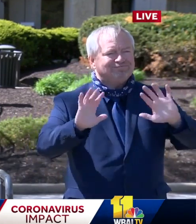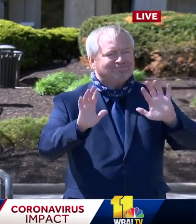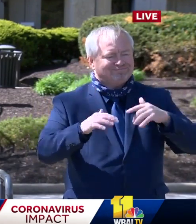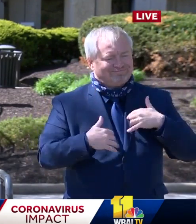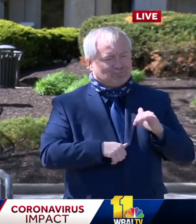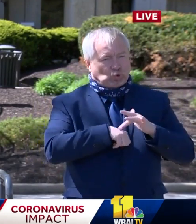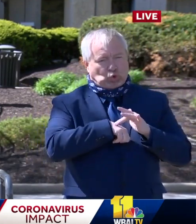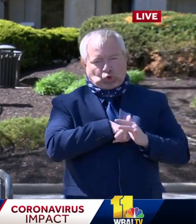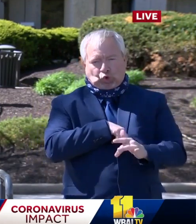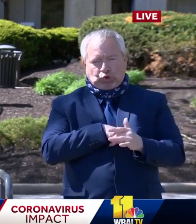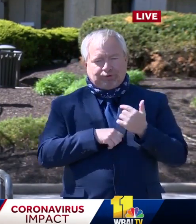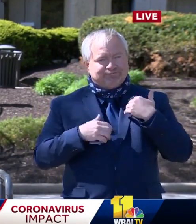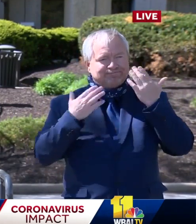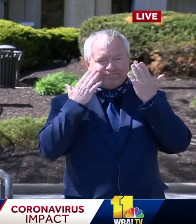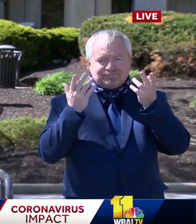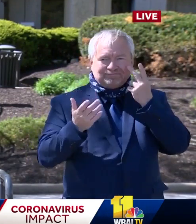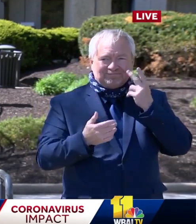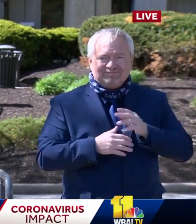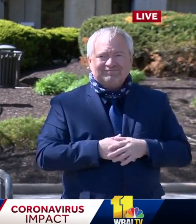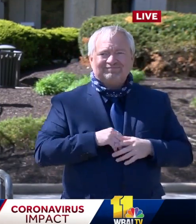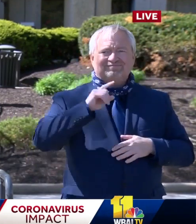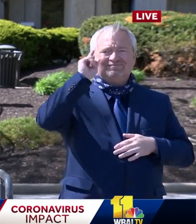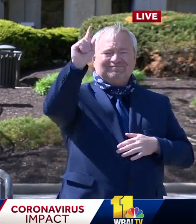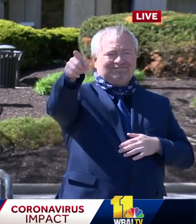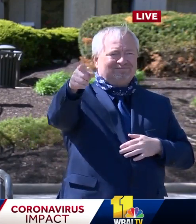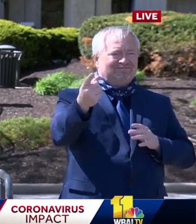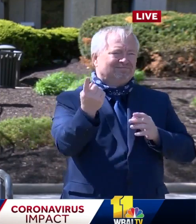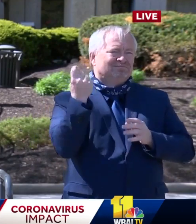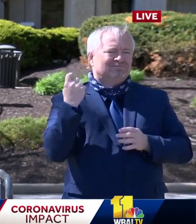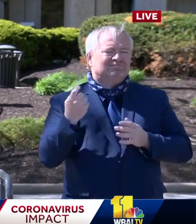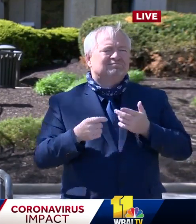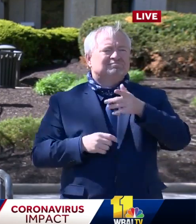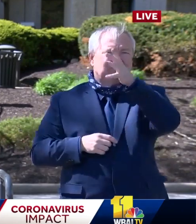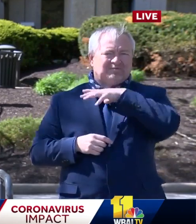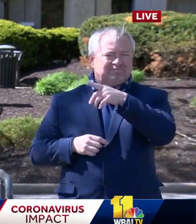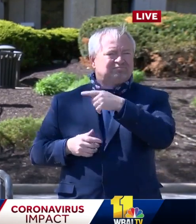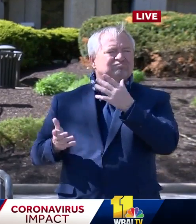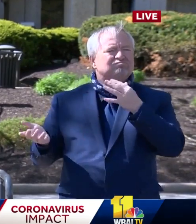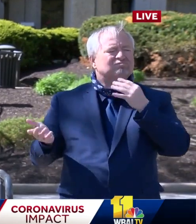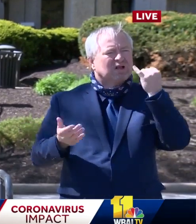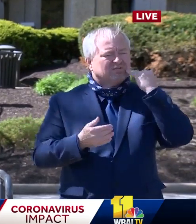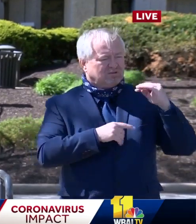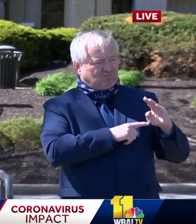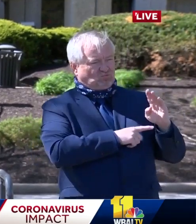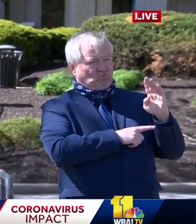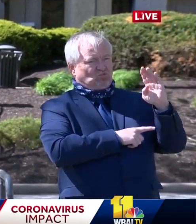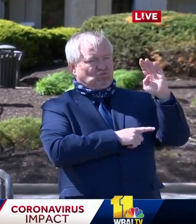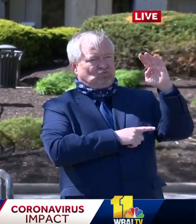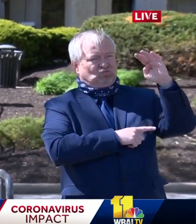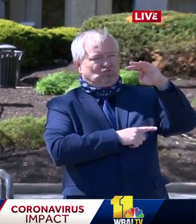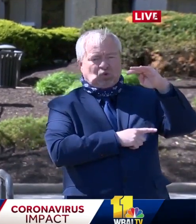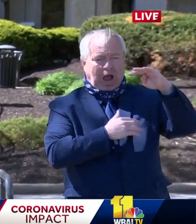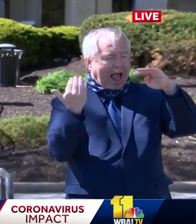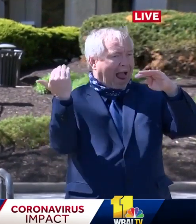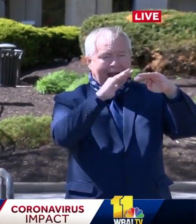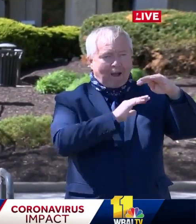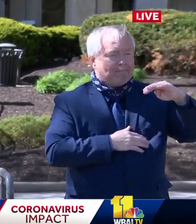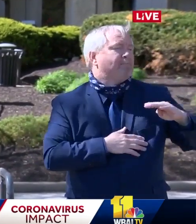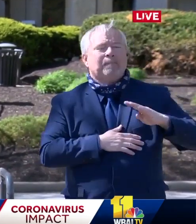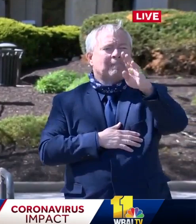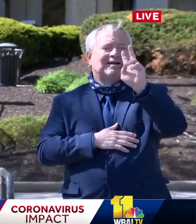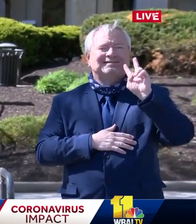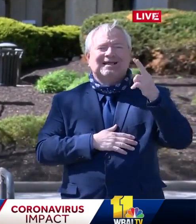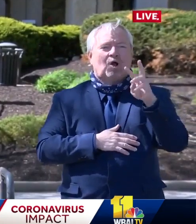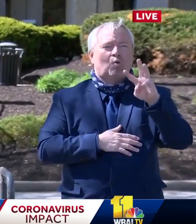How are you concerned about a second wave of this and how are you prepared, even as governor, about a disinformation adjustment, the second wave that we